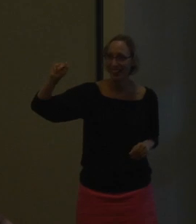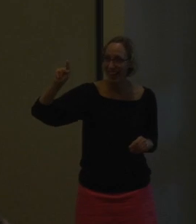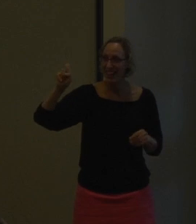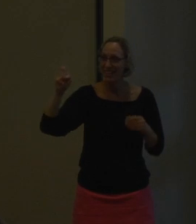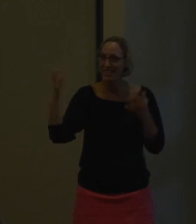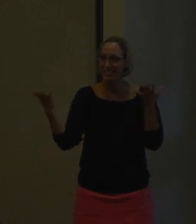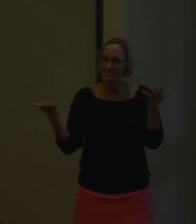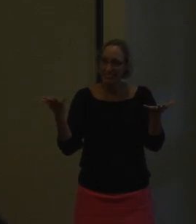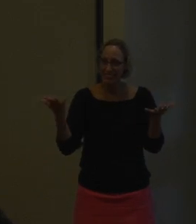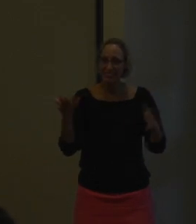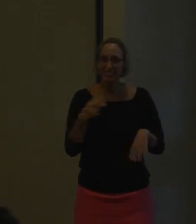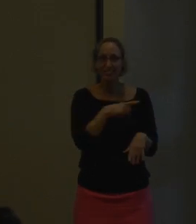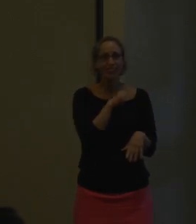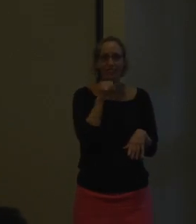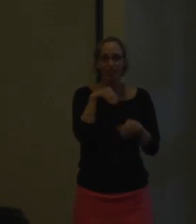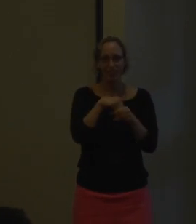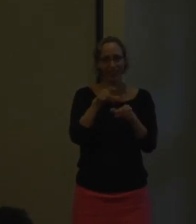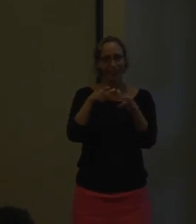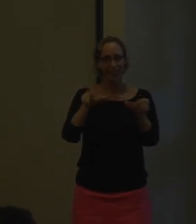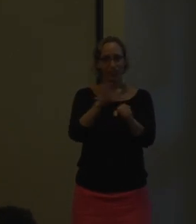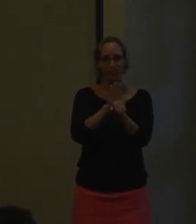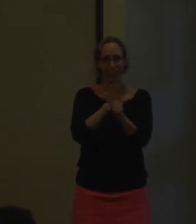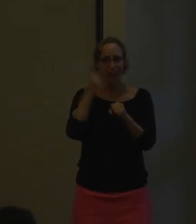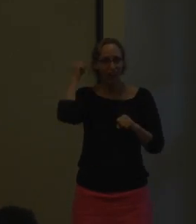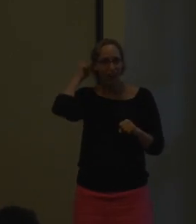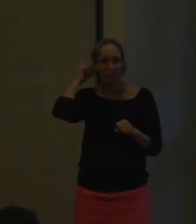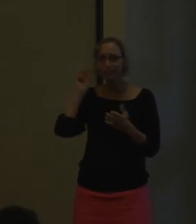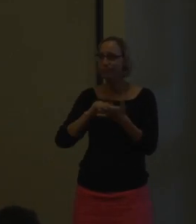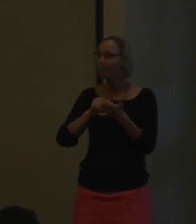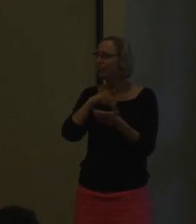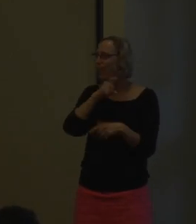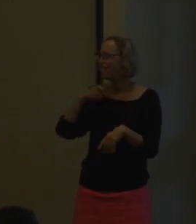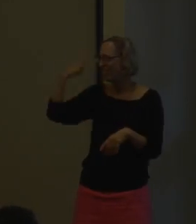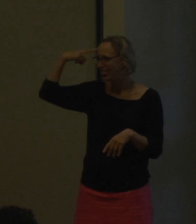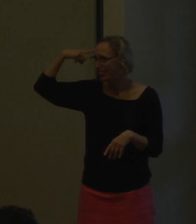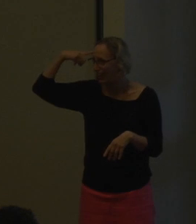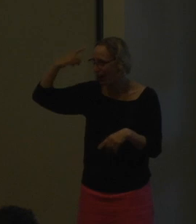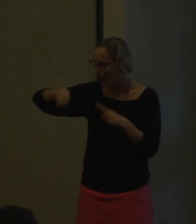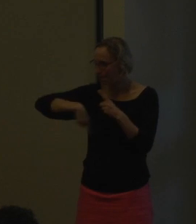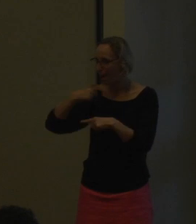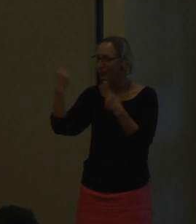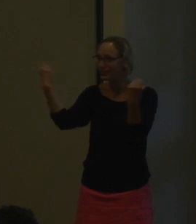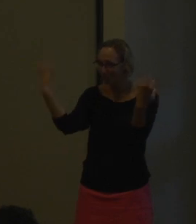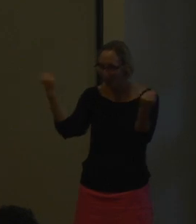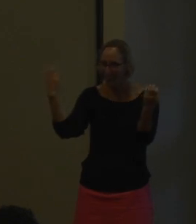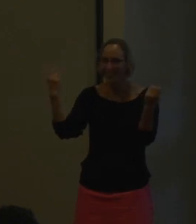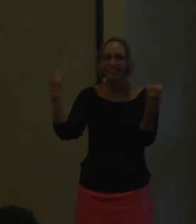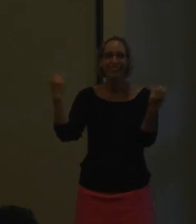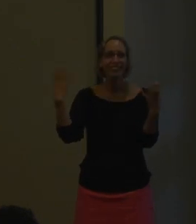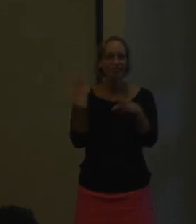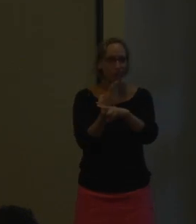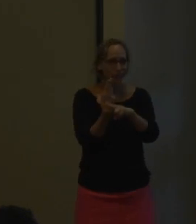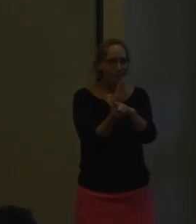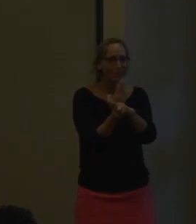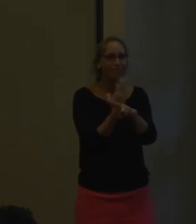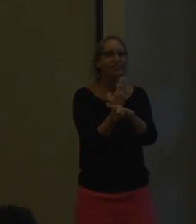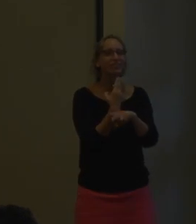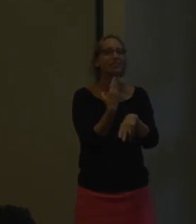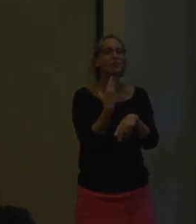sign language later in life, you know, it's not, their language is not in the language part of the brain. They have to think about